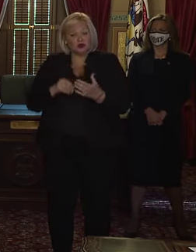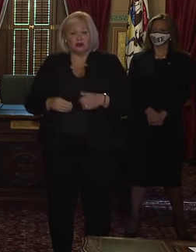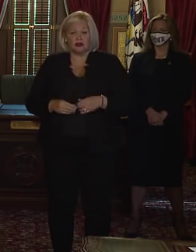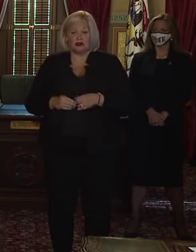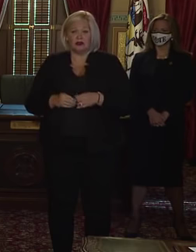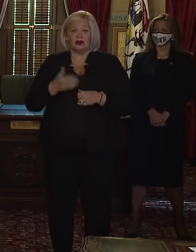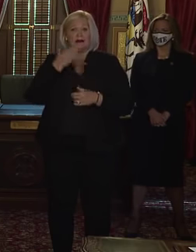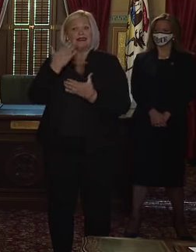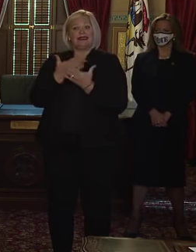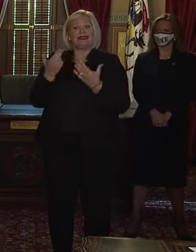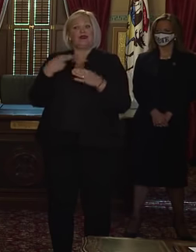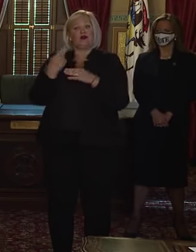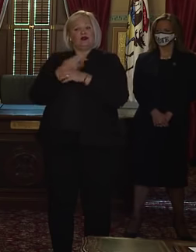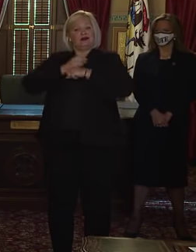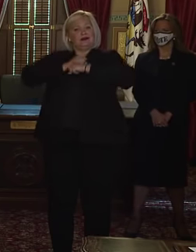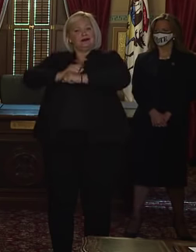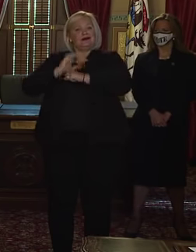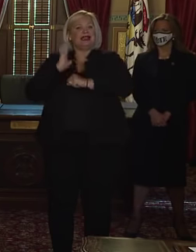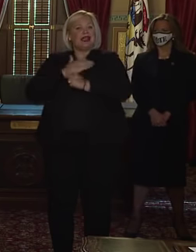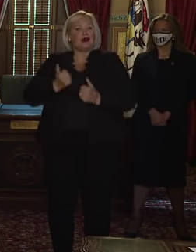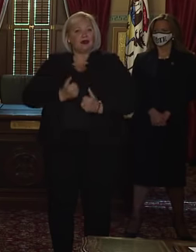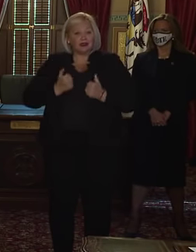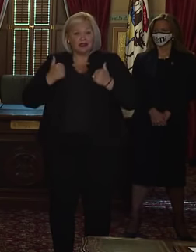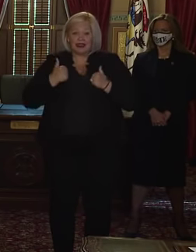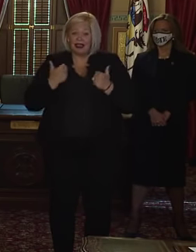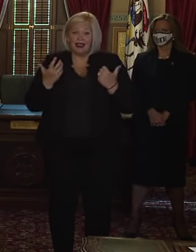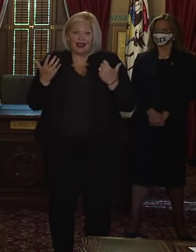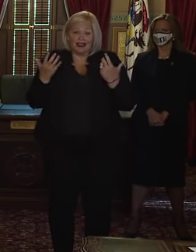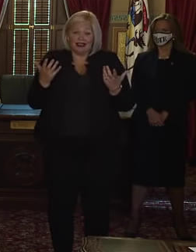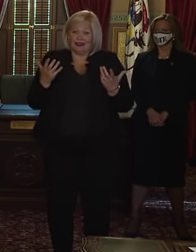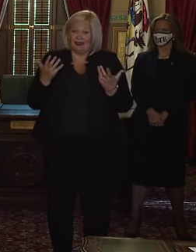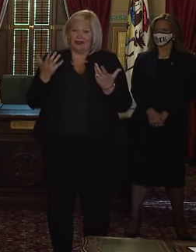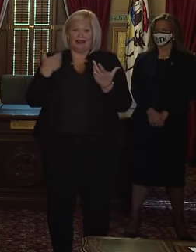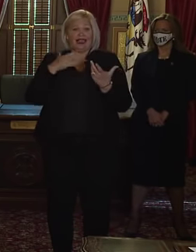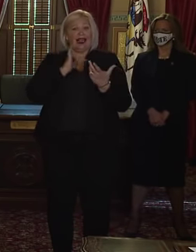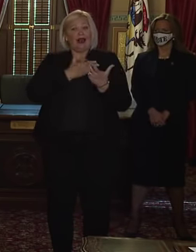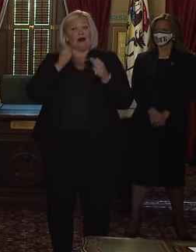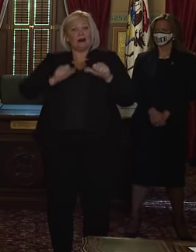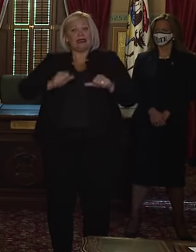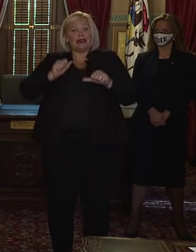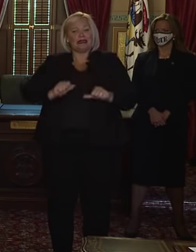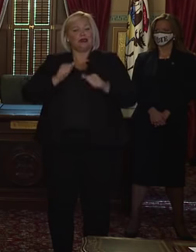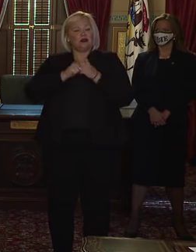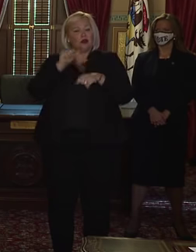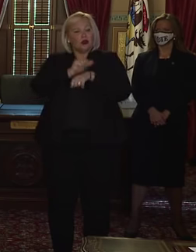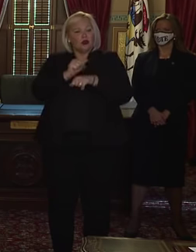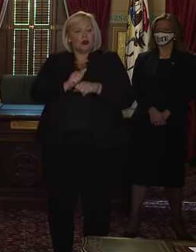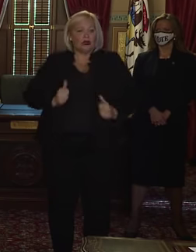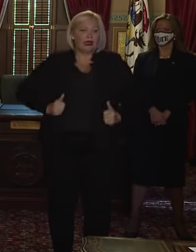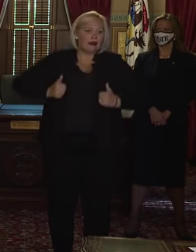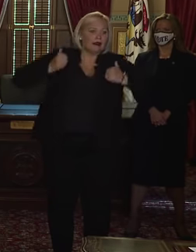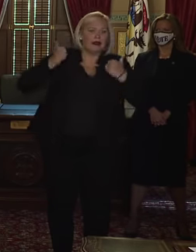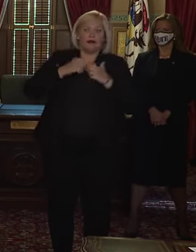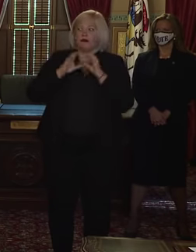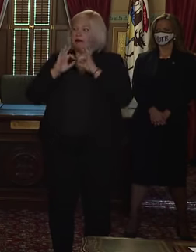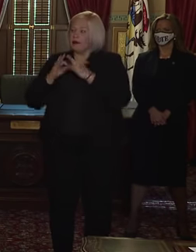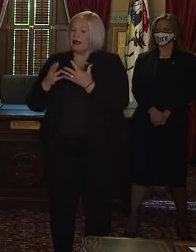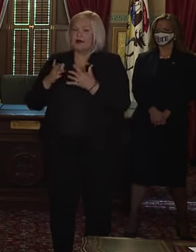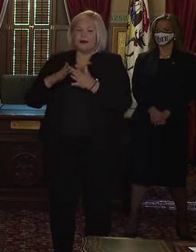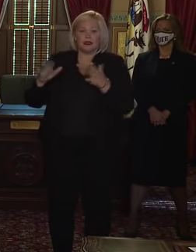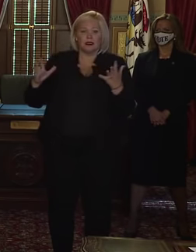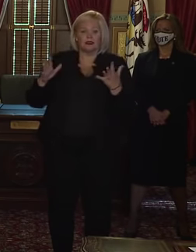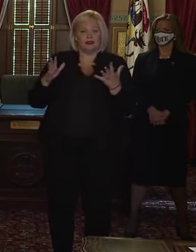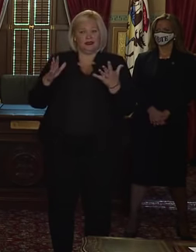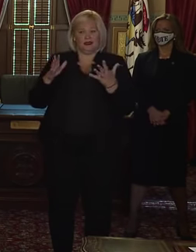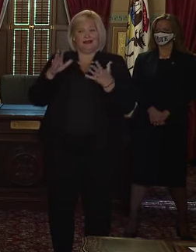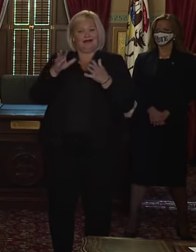have to protect our lives and our livelihoods and our families. So I think